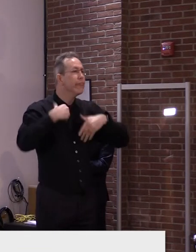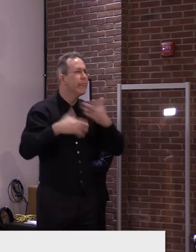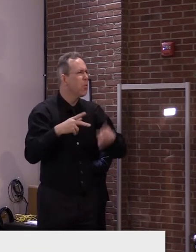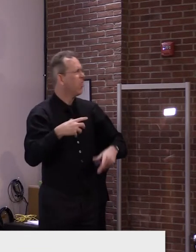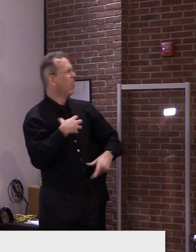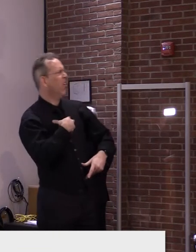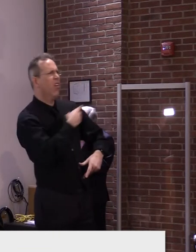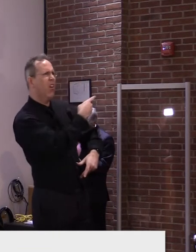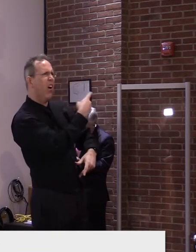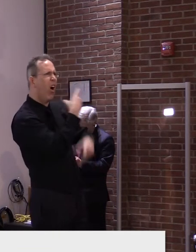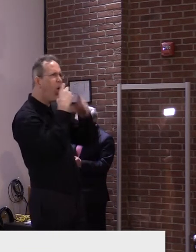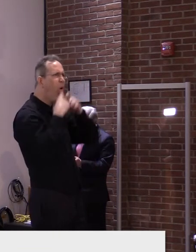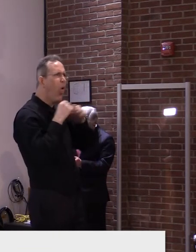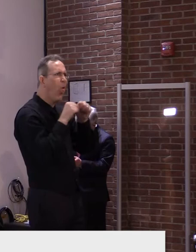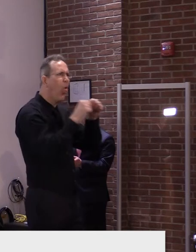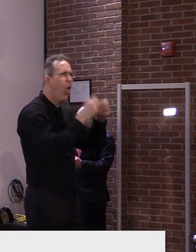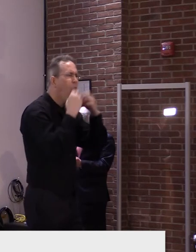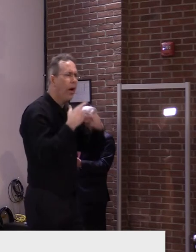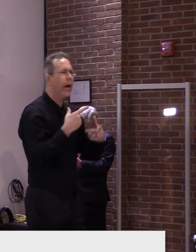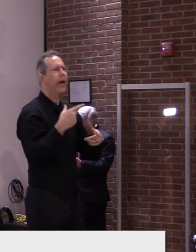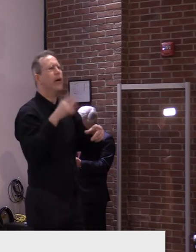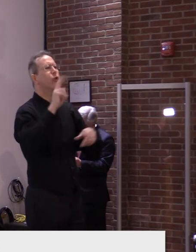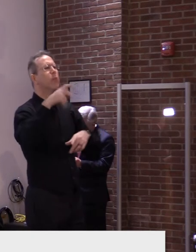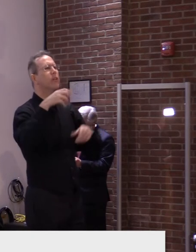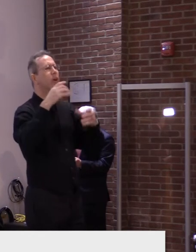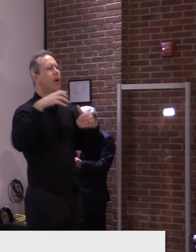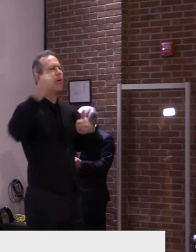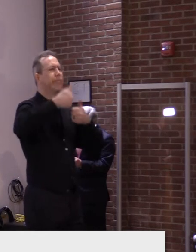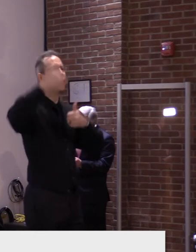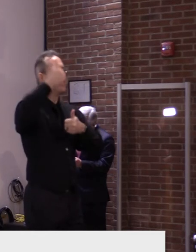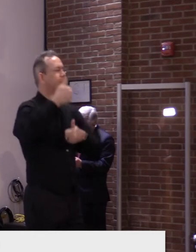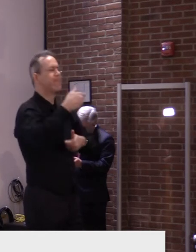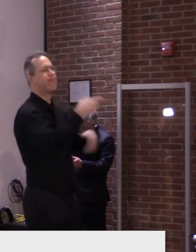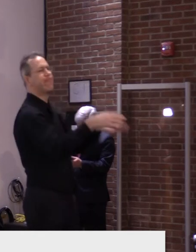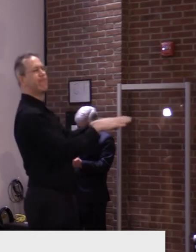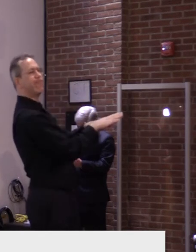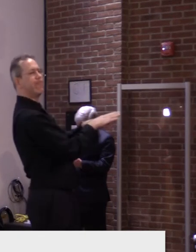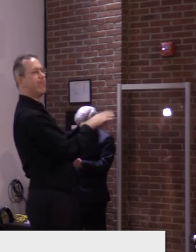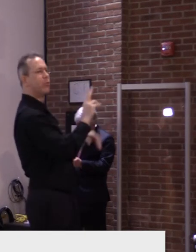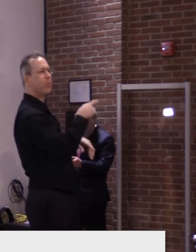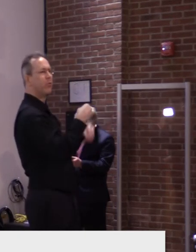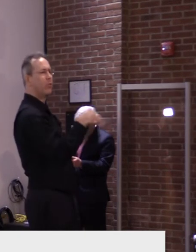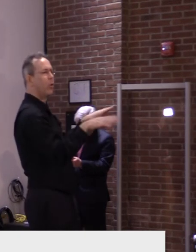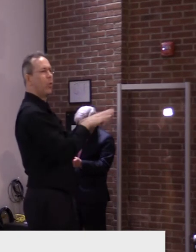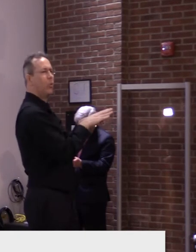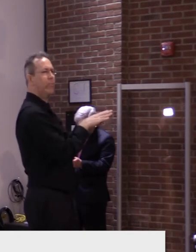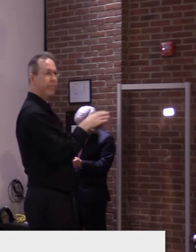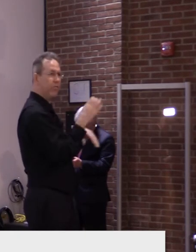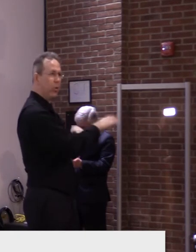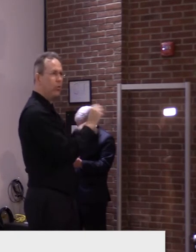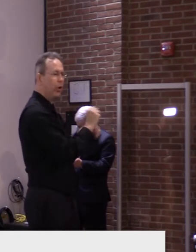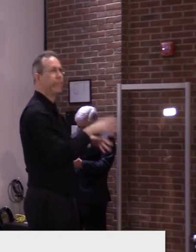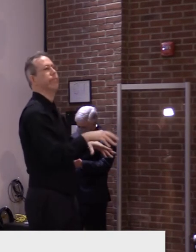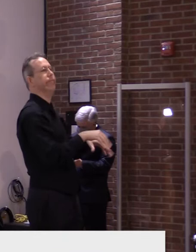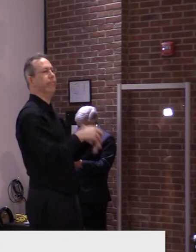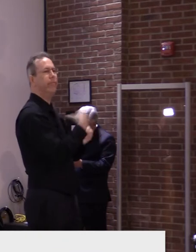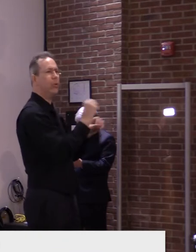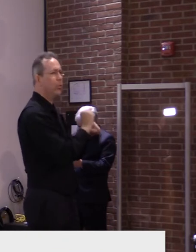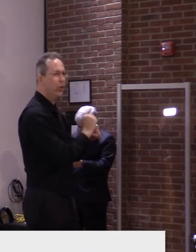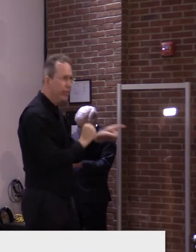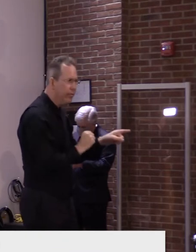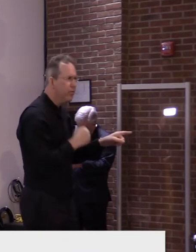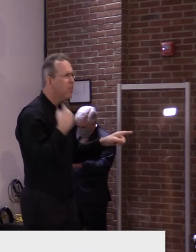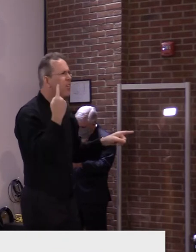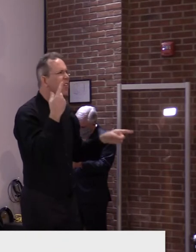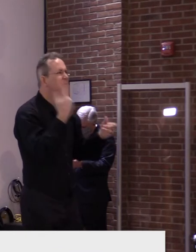with this, we ask that you do not come in. Um, what is your reaction, uh, governor Scott to sort of the messaging that this store was putting